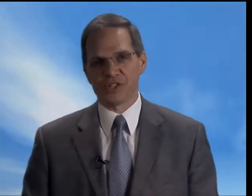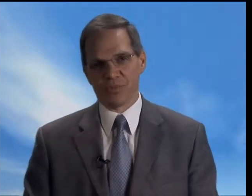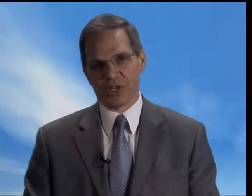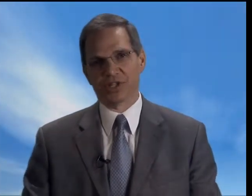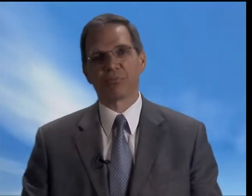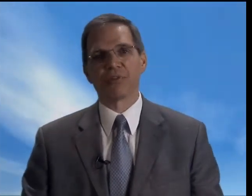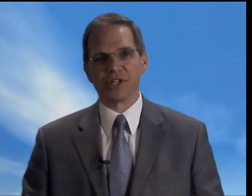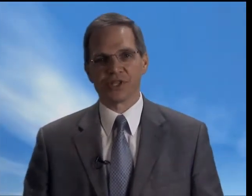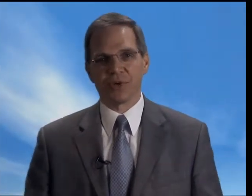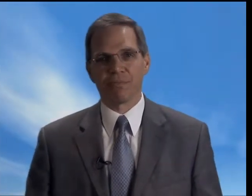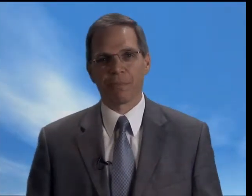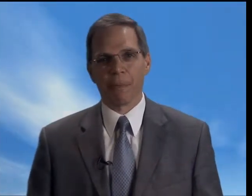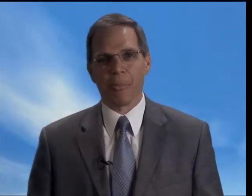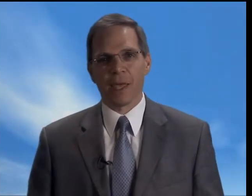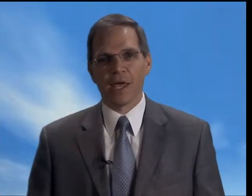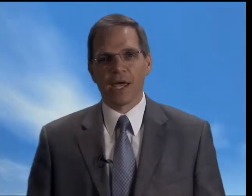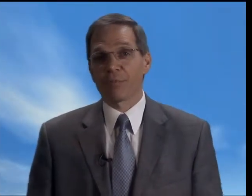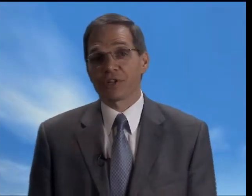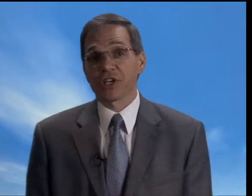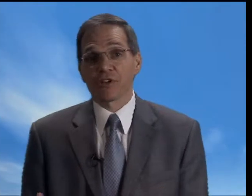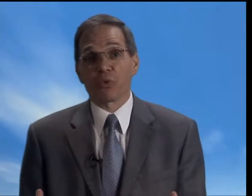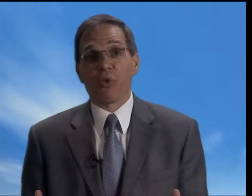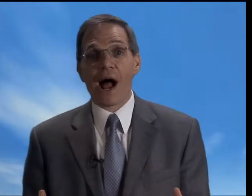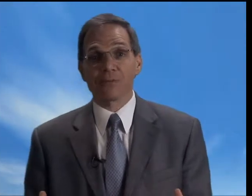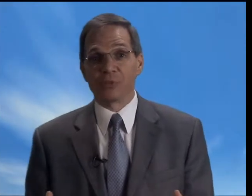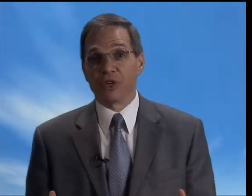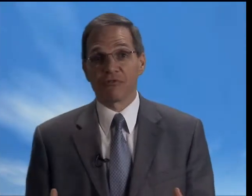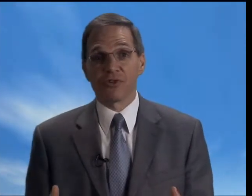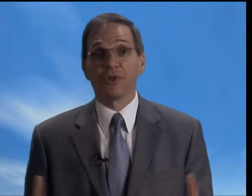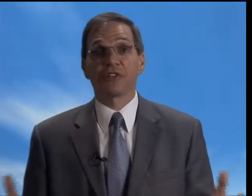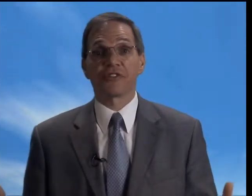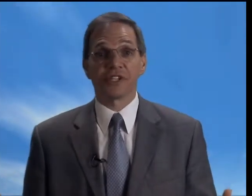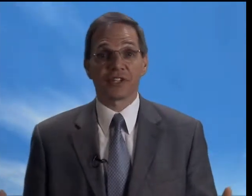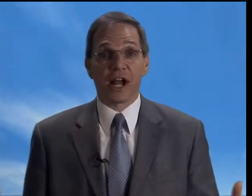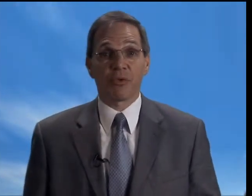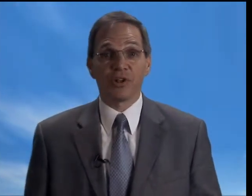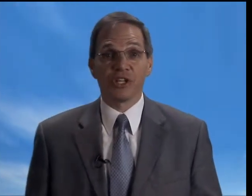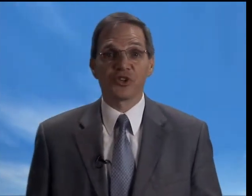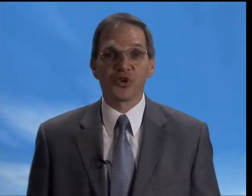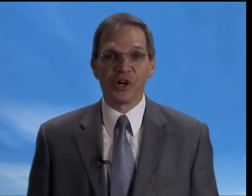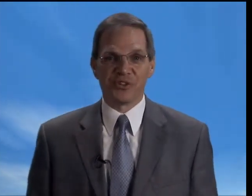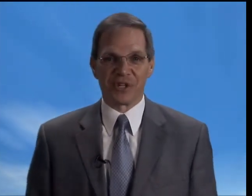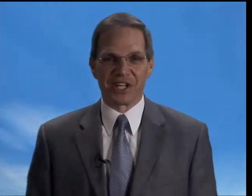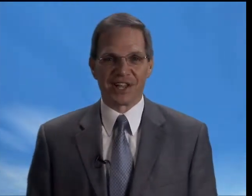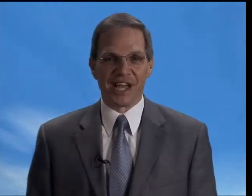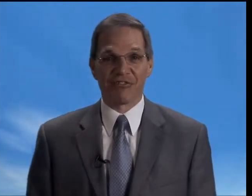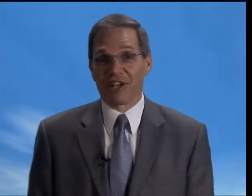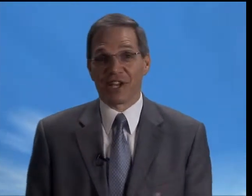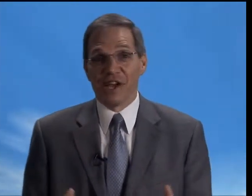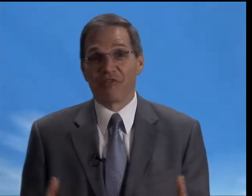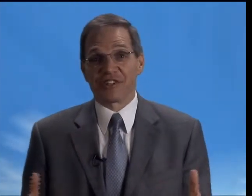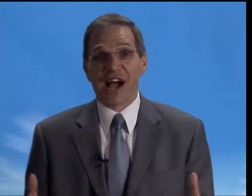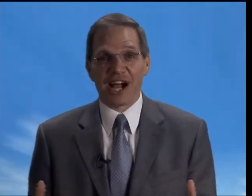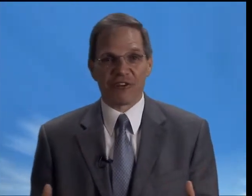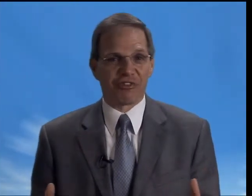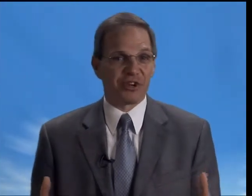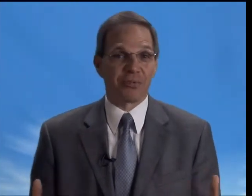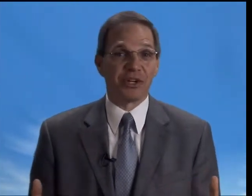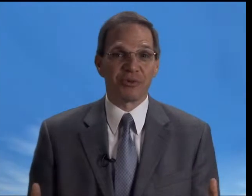me and depletes me. It particularly robs me of doing the things that I really enjoy doing in life, like photography or being with